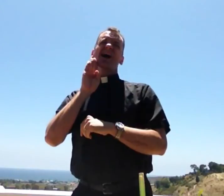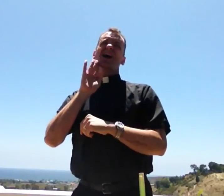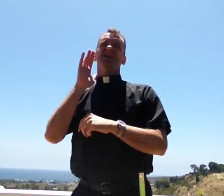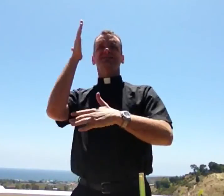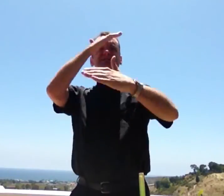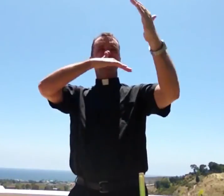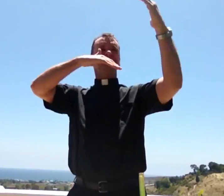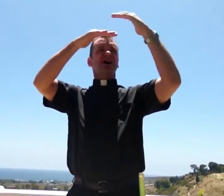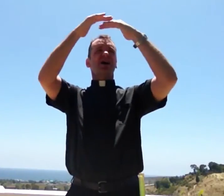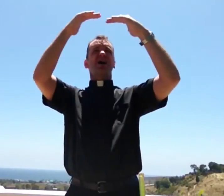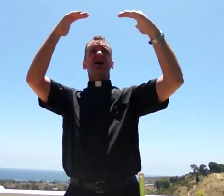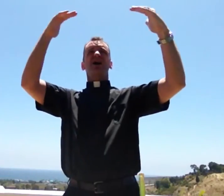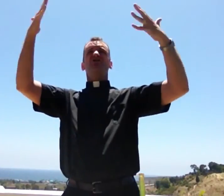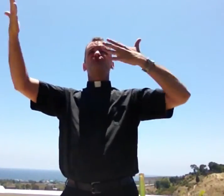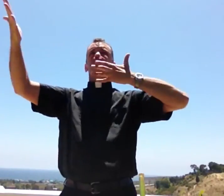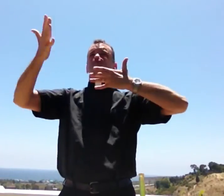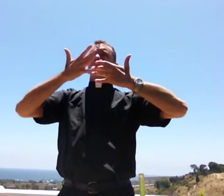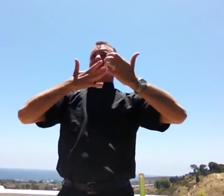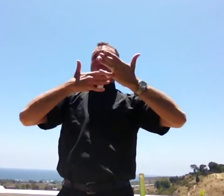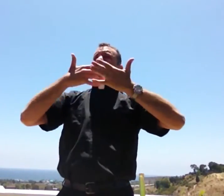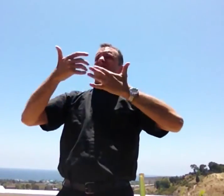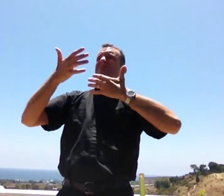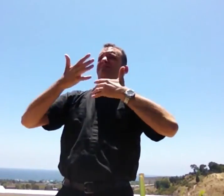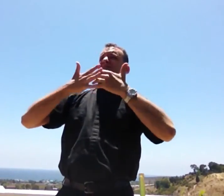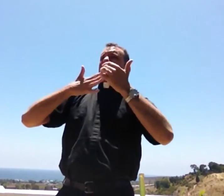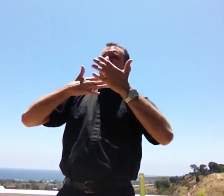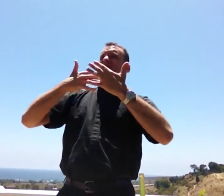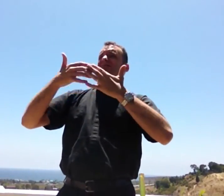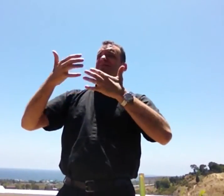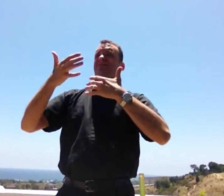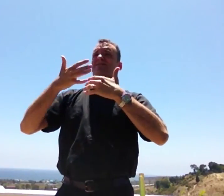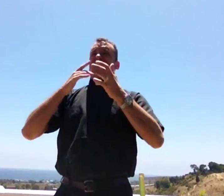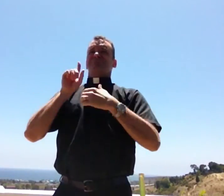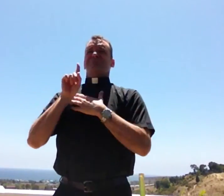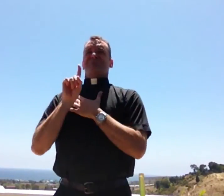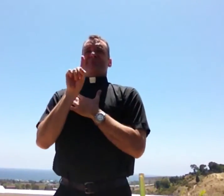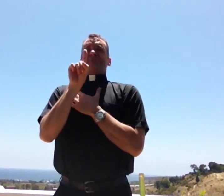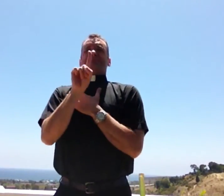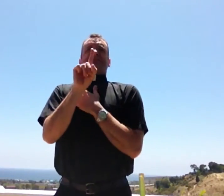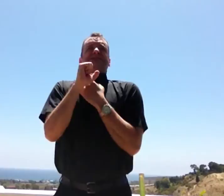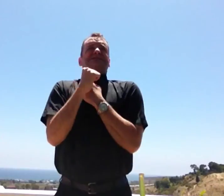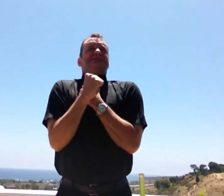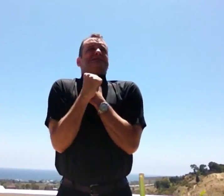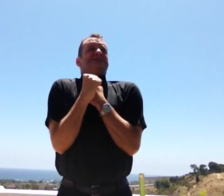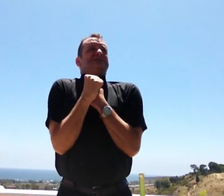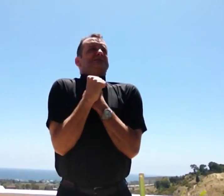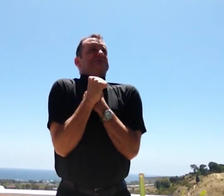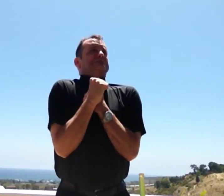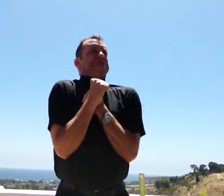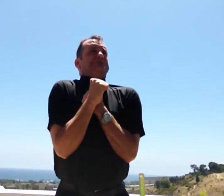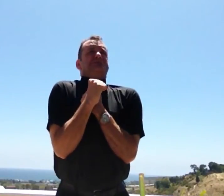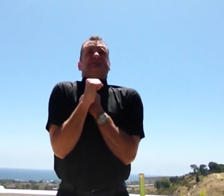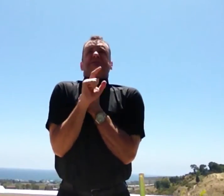All the leaves are brown and the sky is gray. I'd been for a walk on a winter's day.